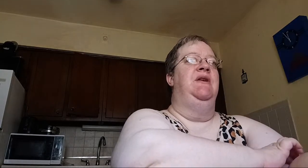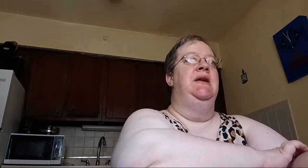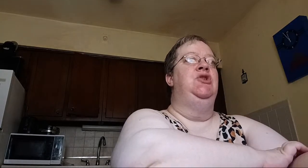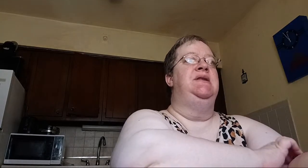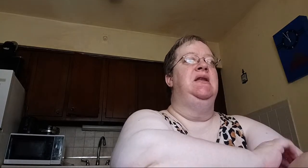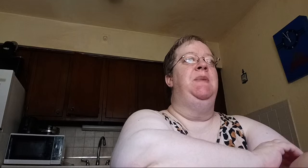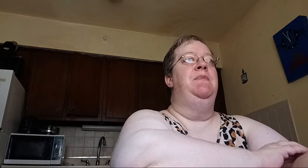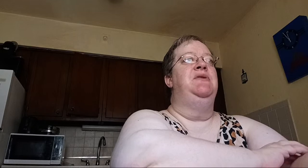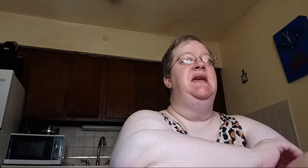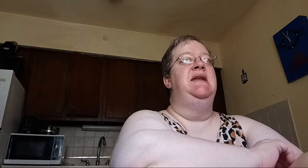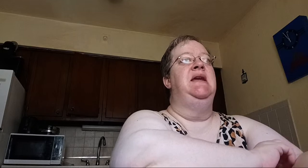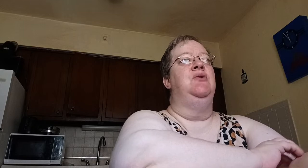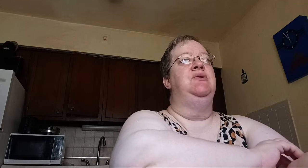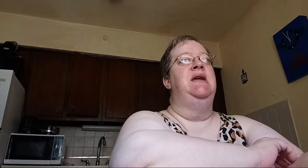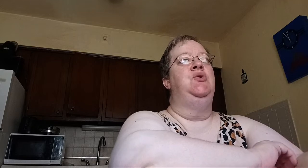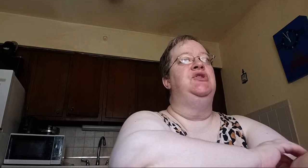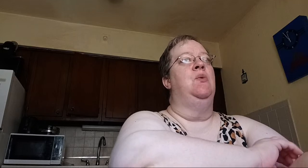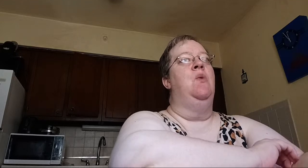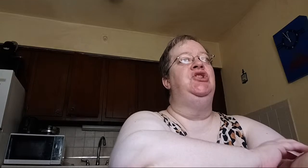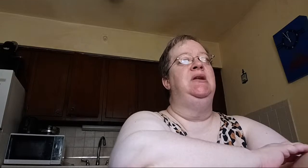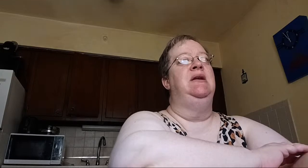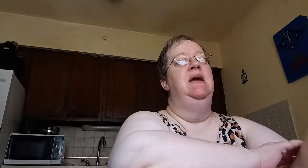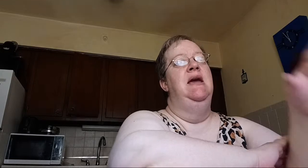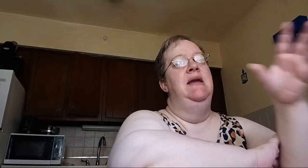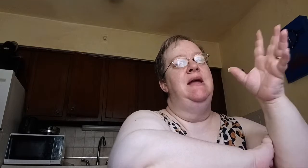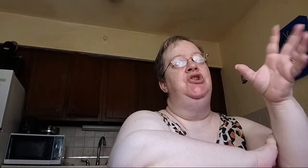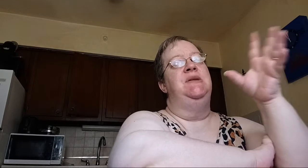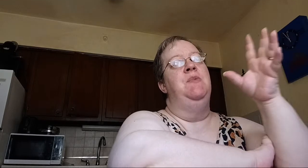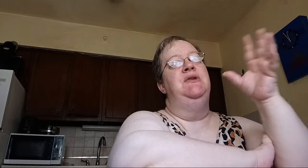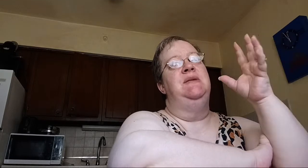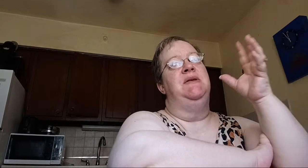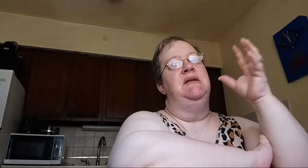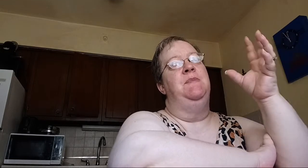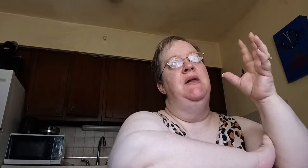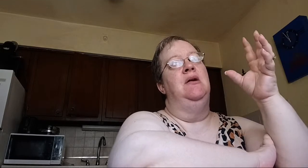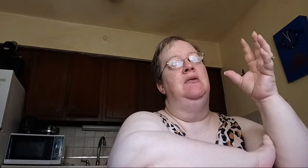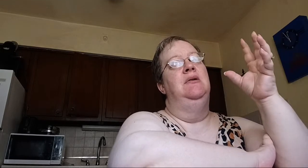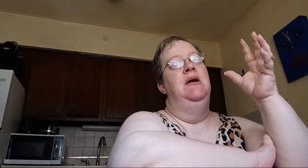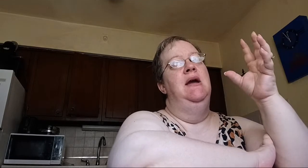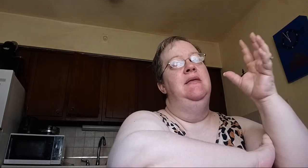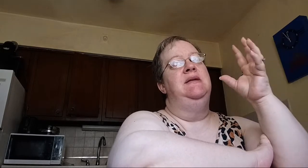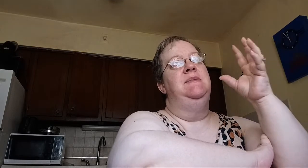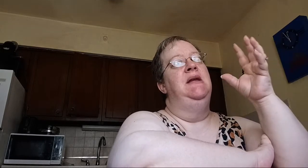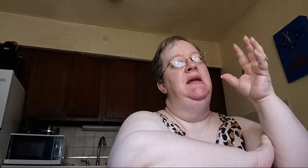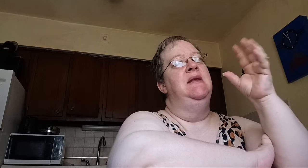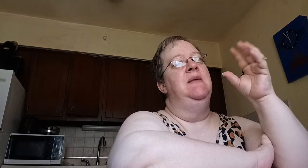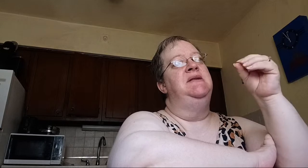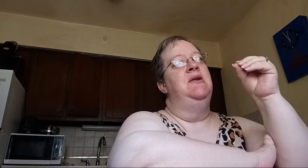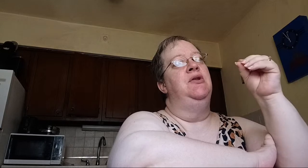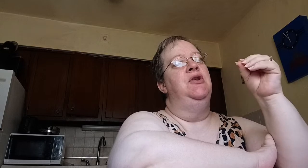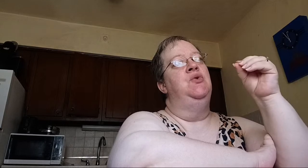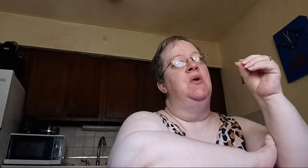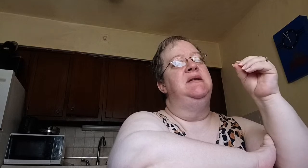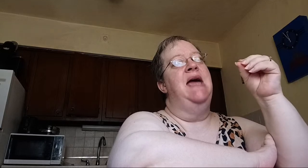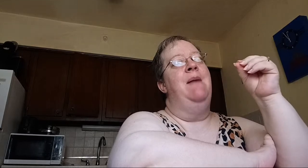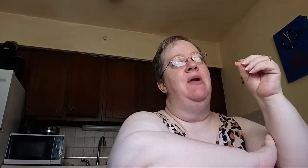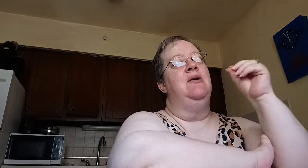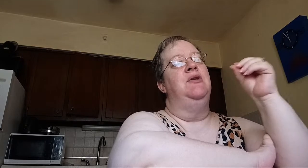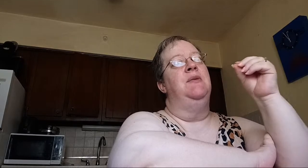interesting. The people standing in their tent doors, they're watching not just Moses, but this pillar that's been leading them to descend on the door of the tabernacle, the presence